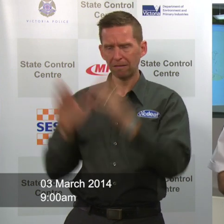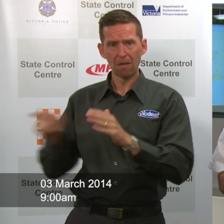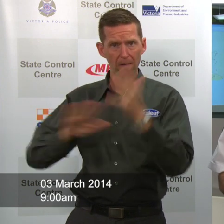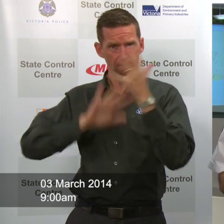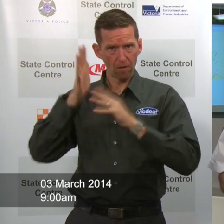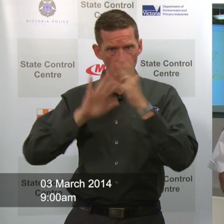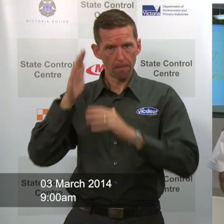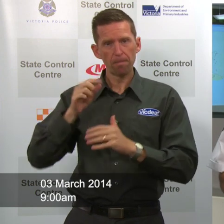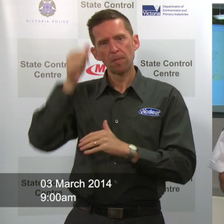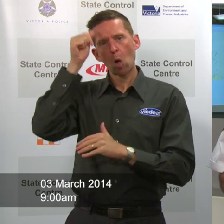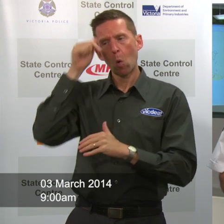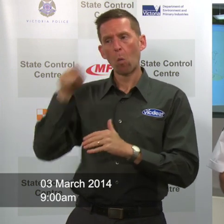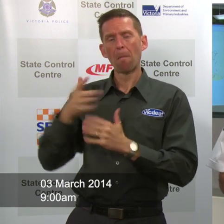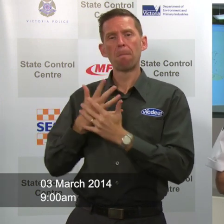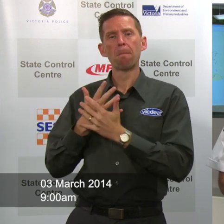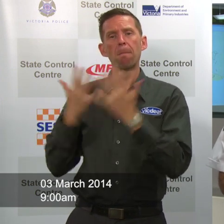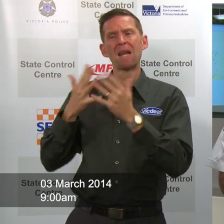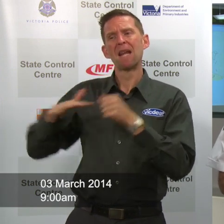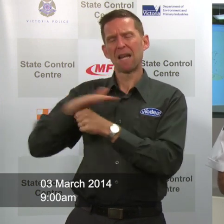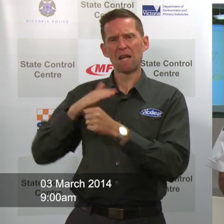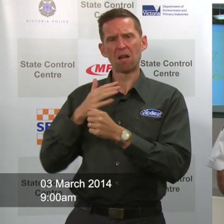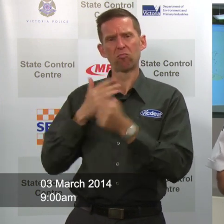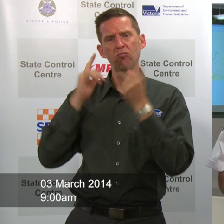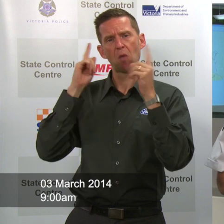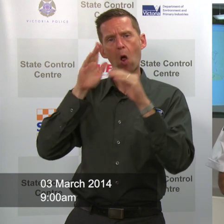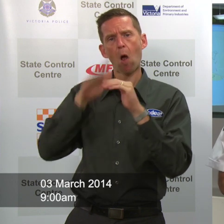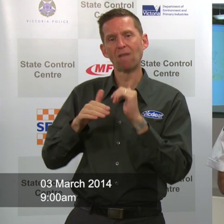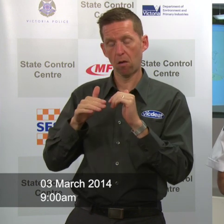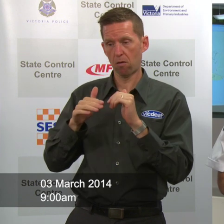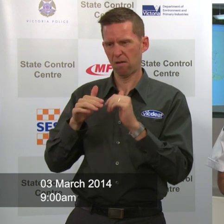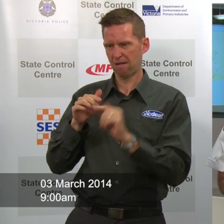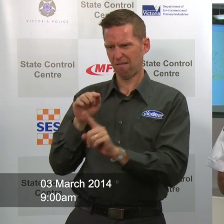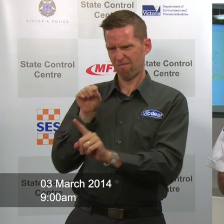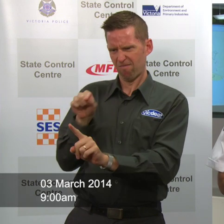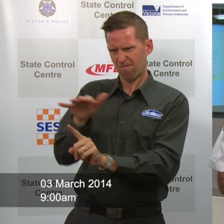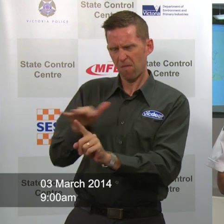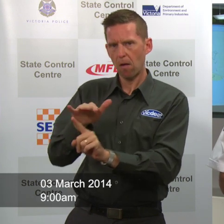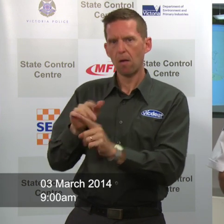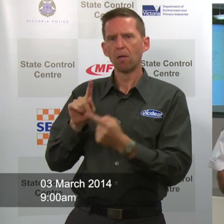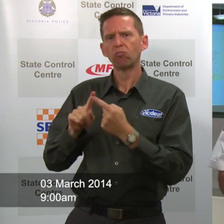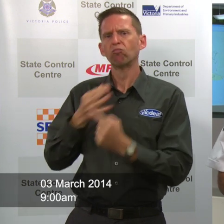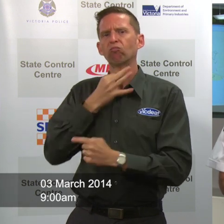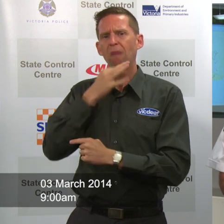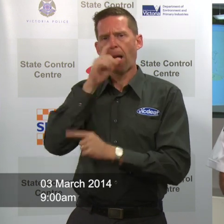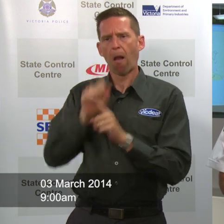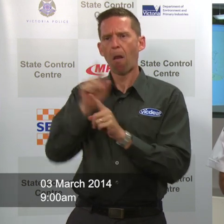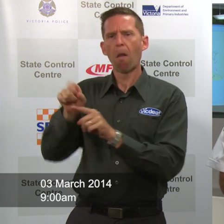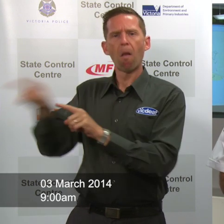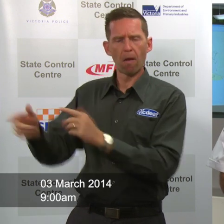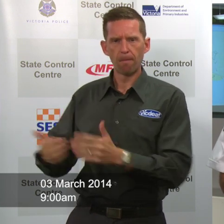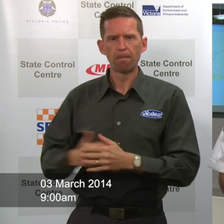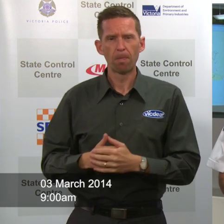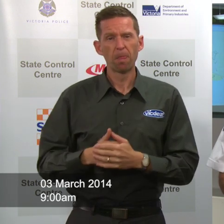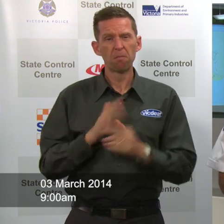large in size the areas of most concern are only in small parts but have potential and for all Victoria